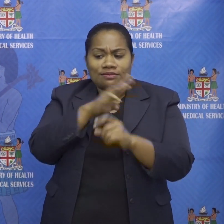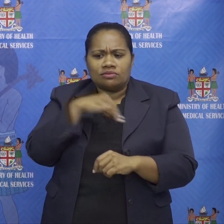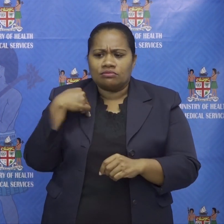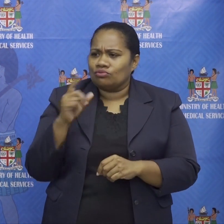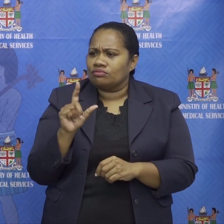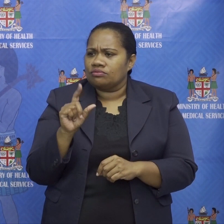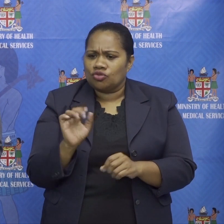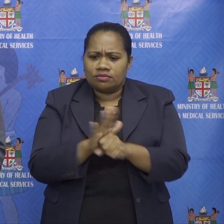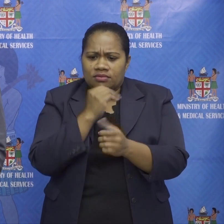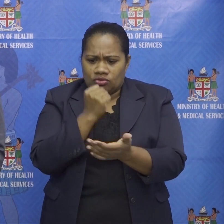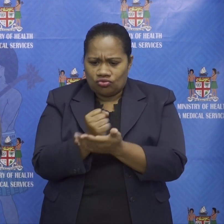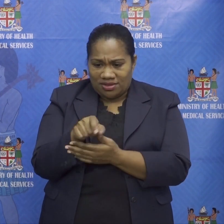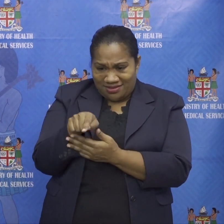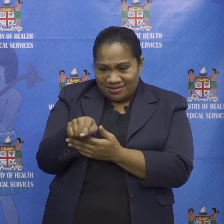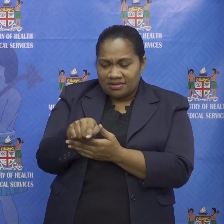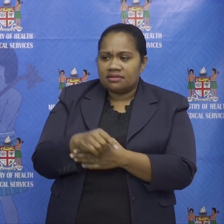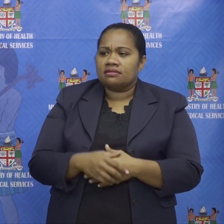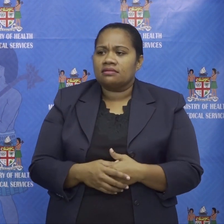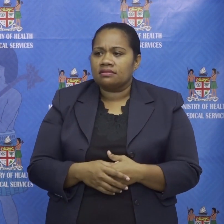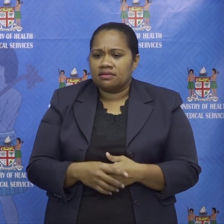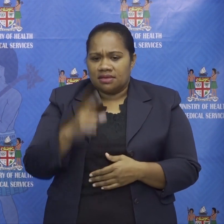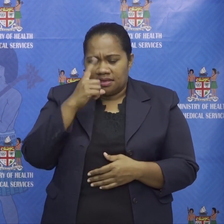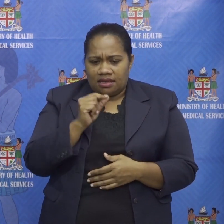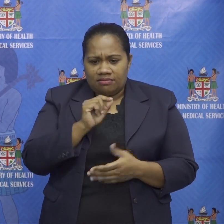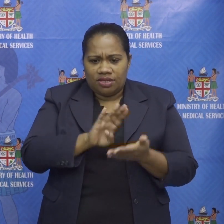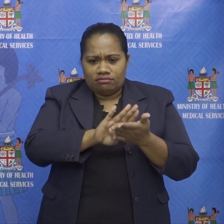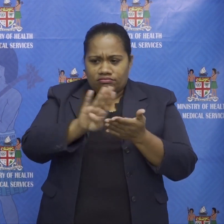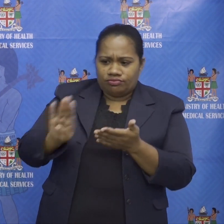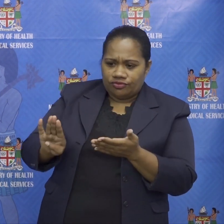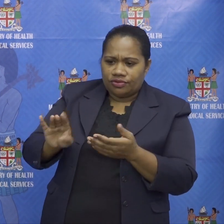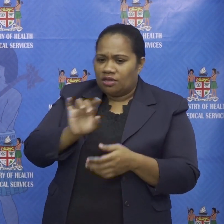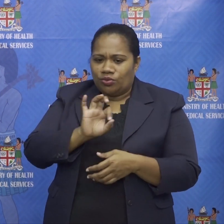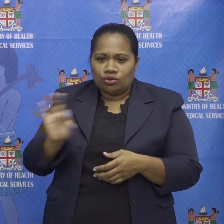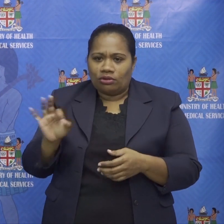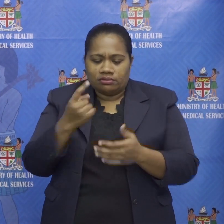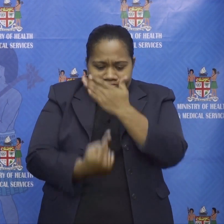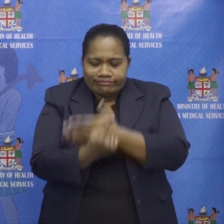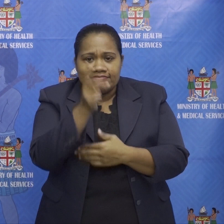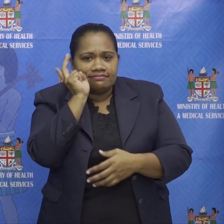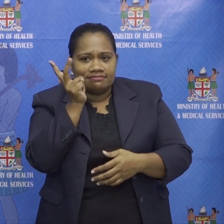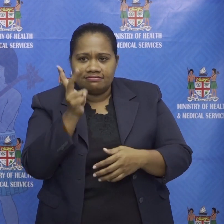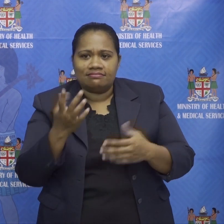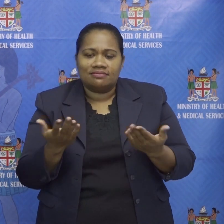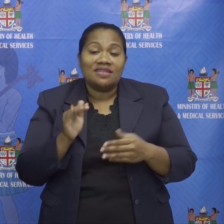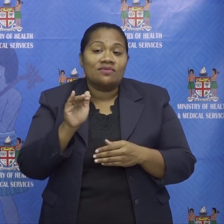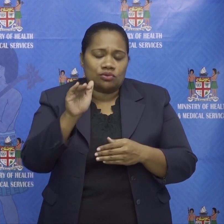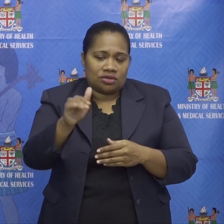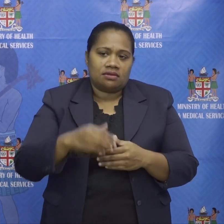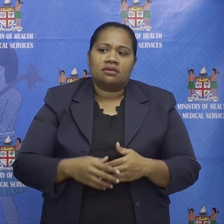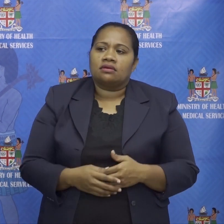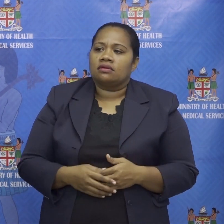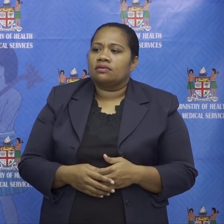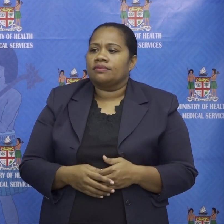recent incident uh that can that could have been avoided uh will not repeat itself in in the in the future and also